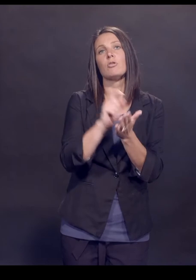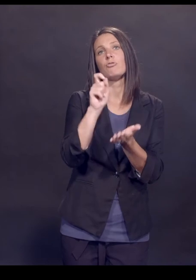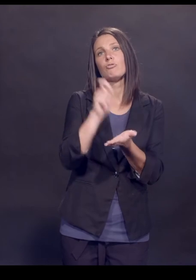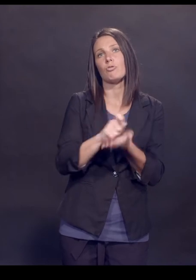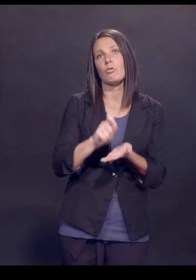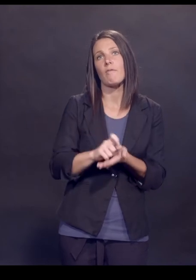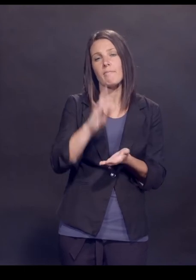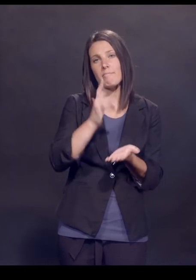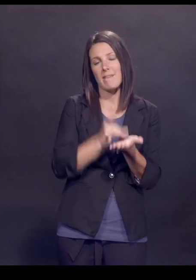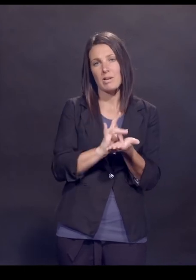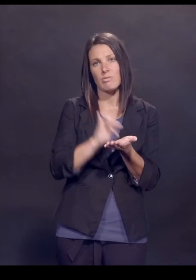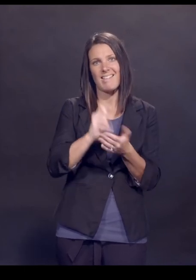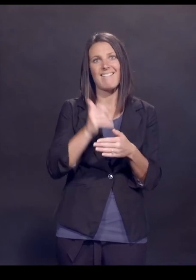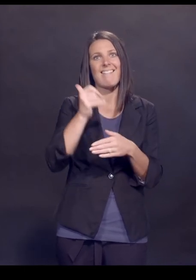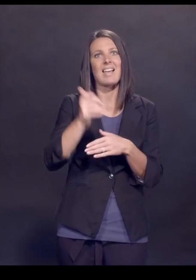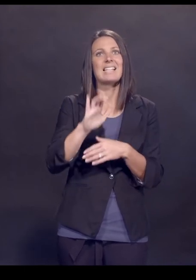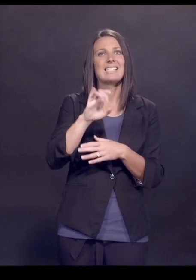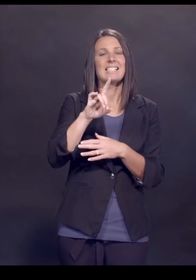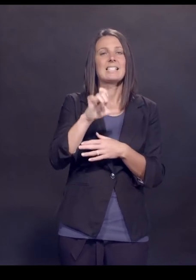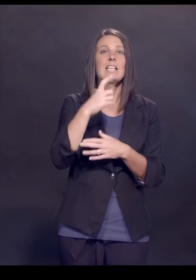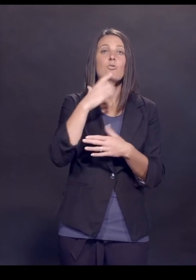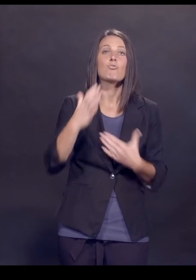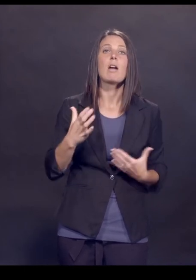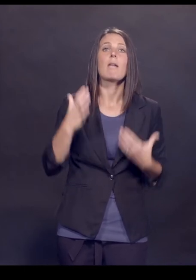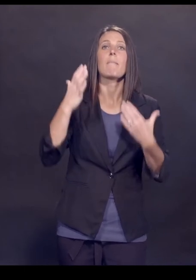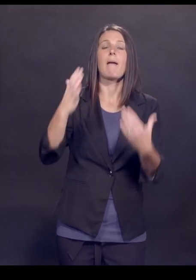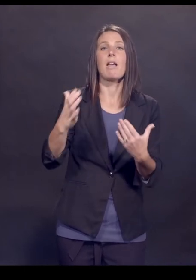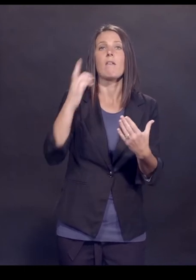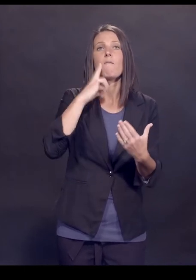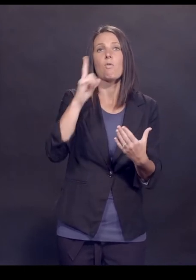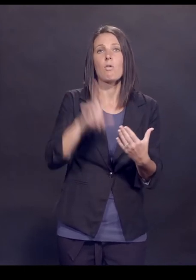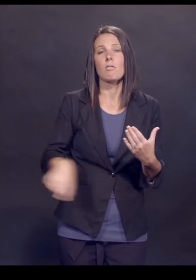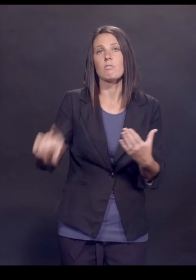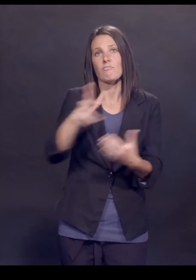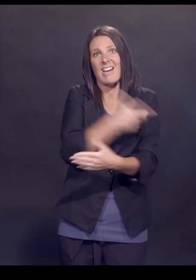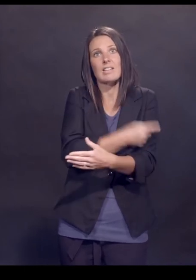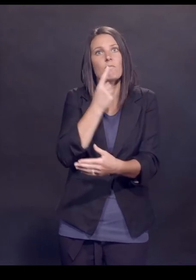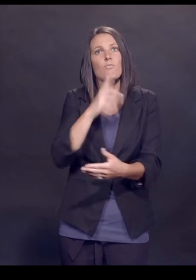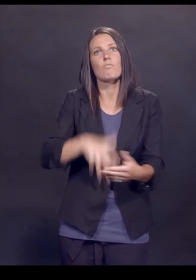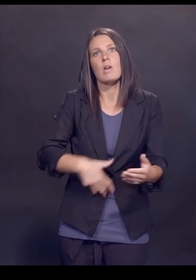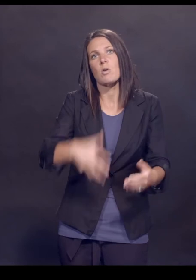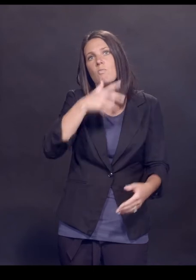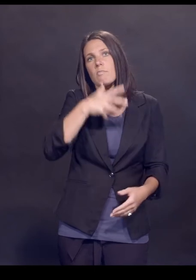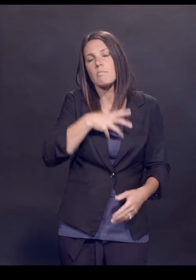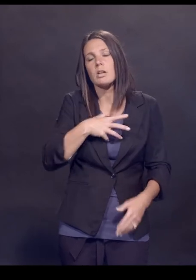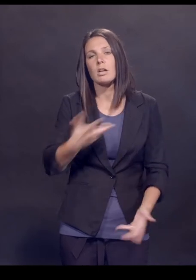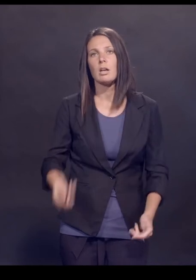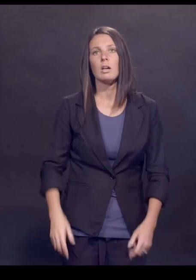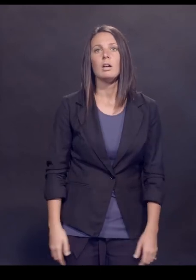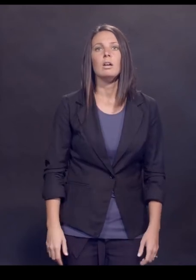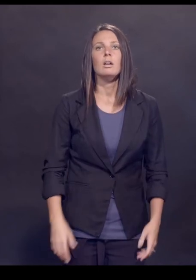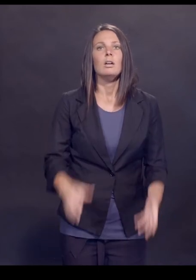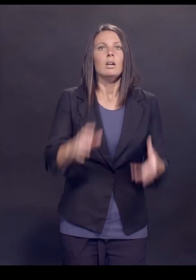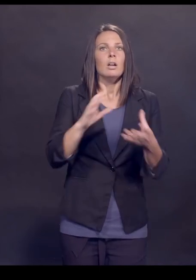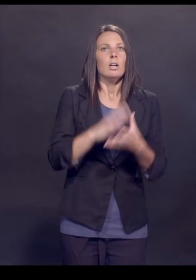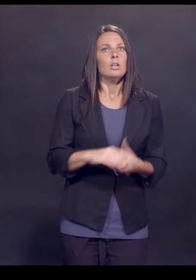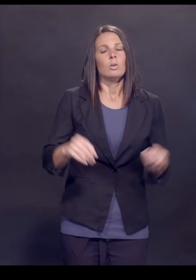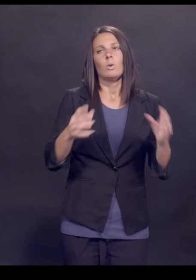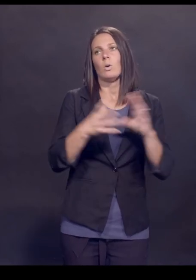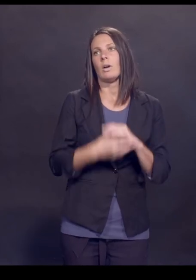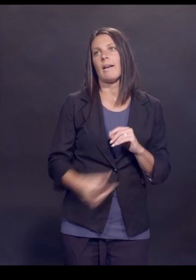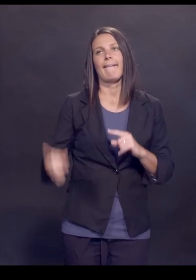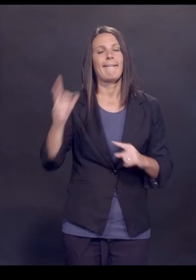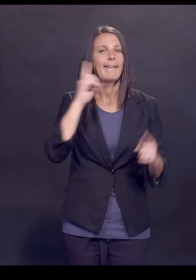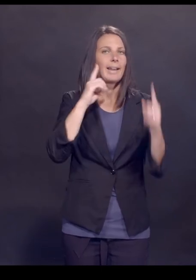the CDC took the next step and said, we recommend this vaccine for pregnant women. So, you know, it's the story that I hear the most,